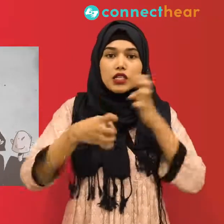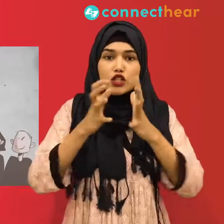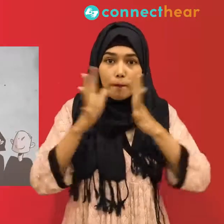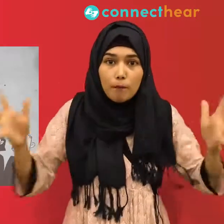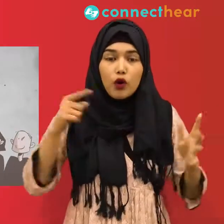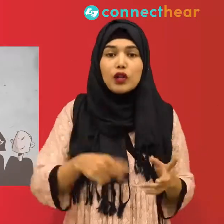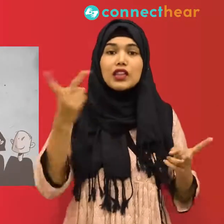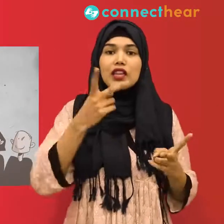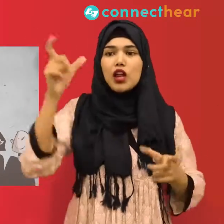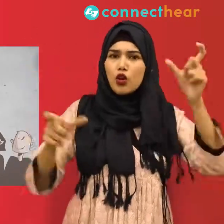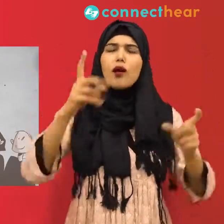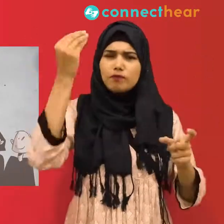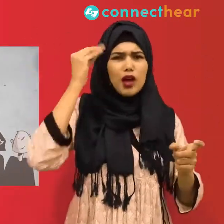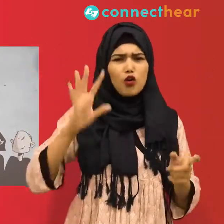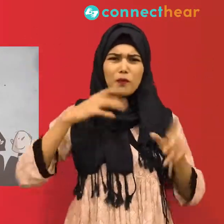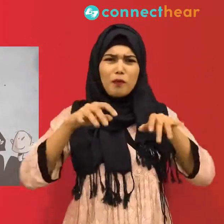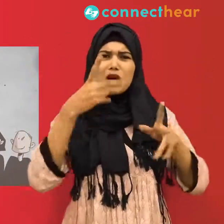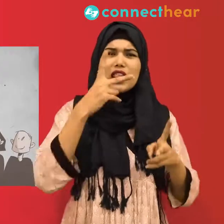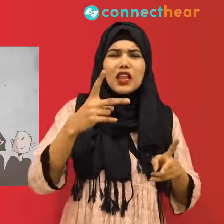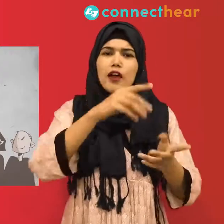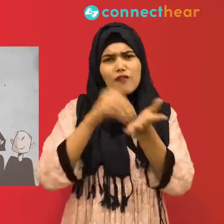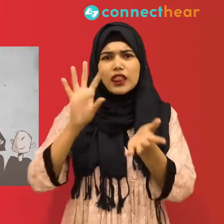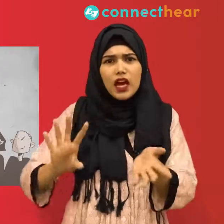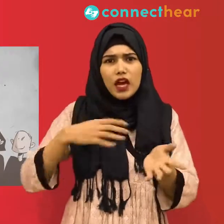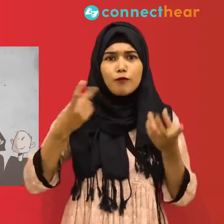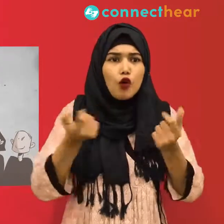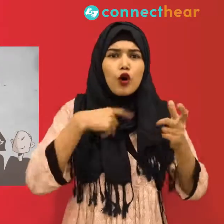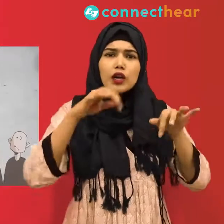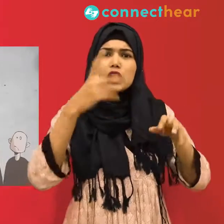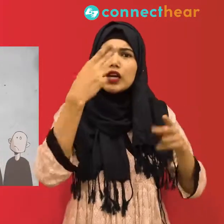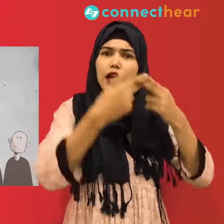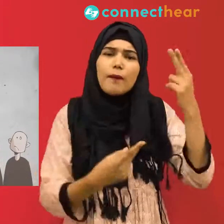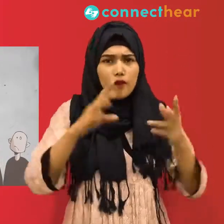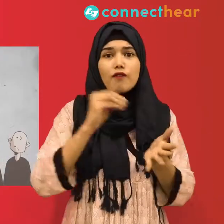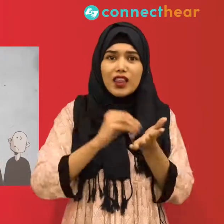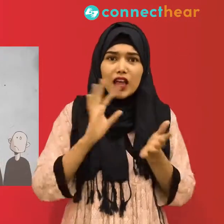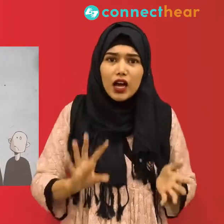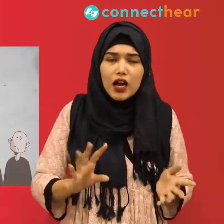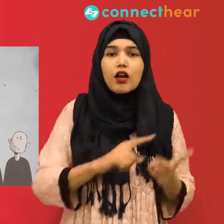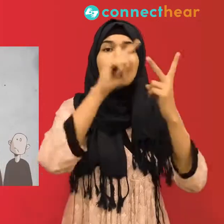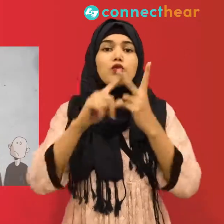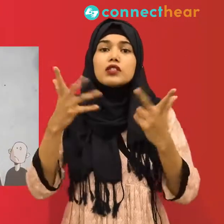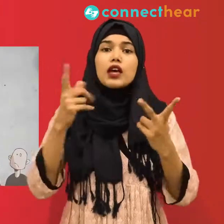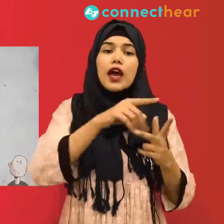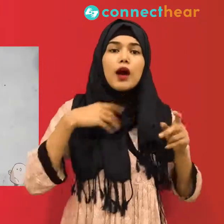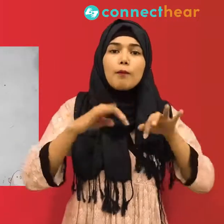answers may overpower the desire to be certain of their validity, and when this bias can be multiplied by billions of people